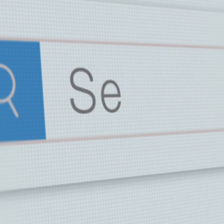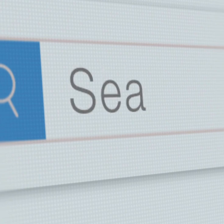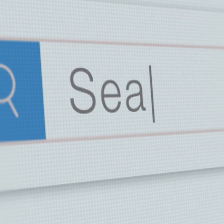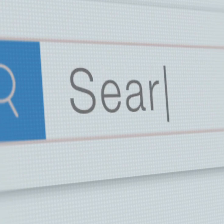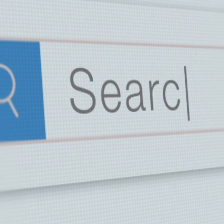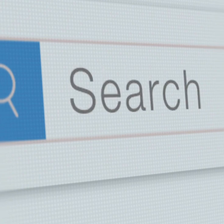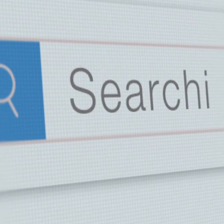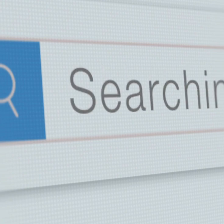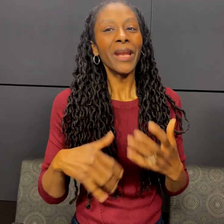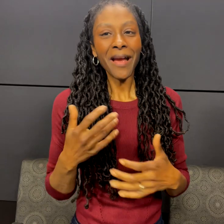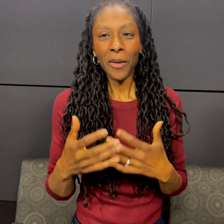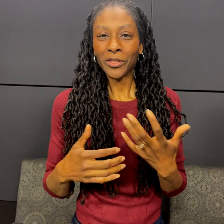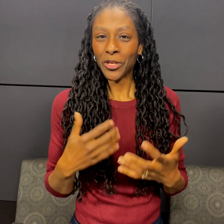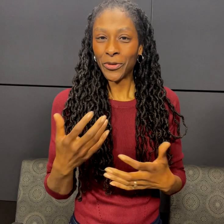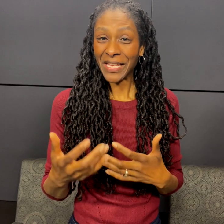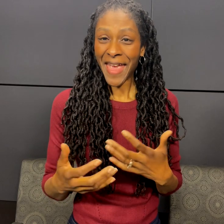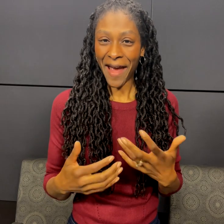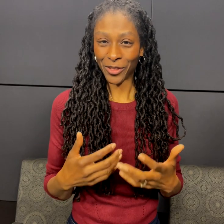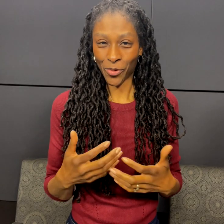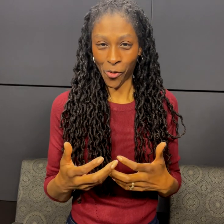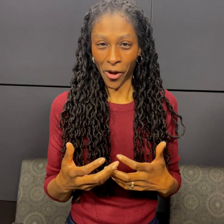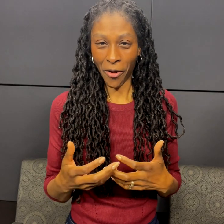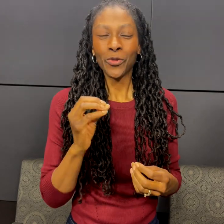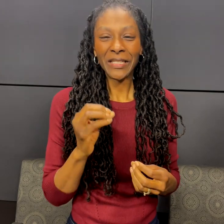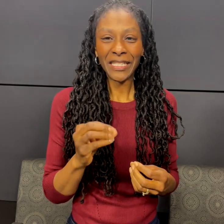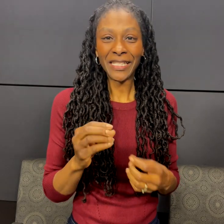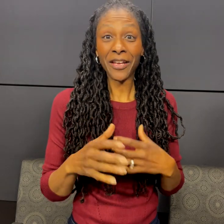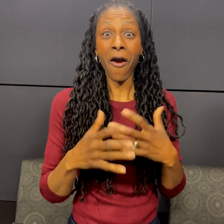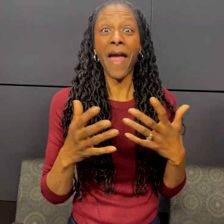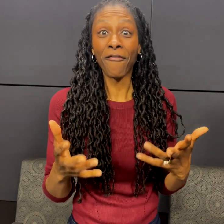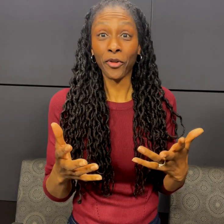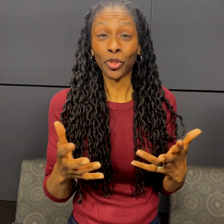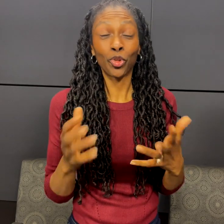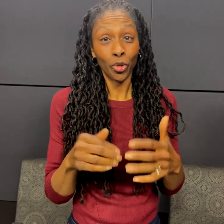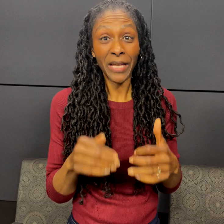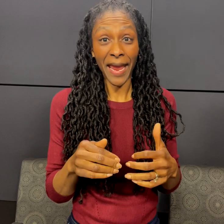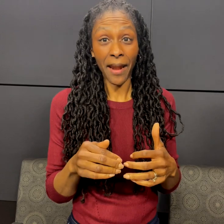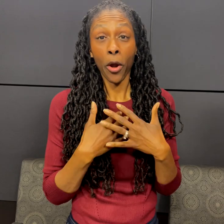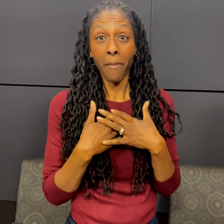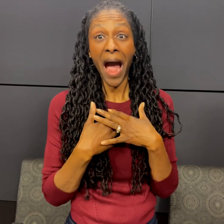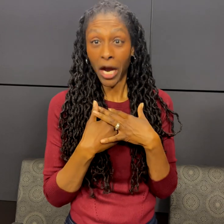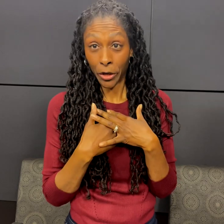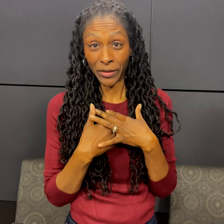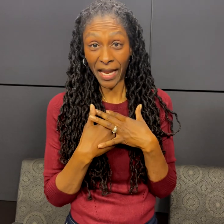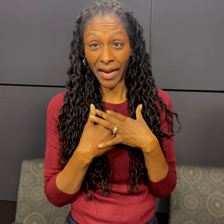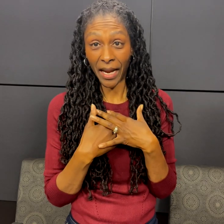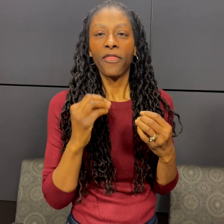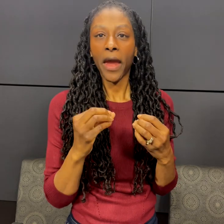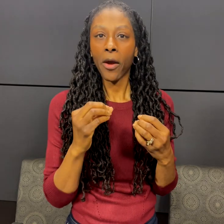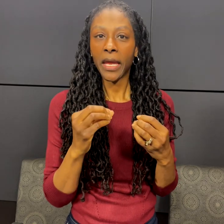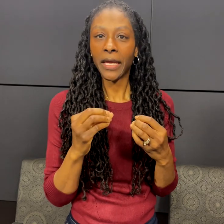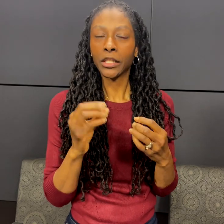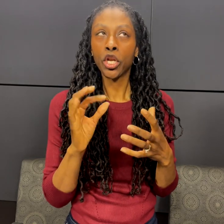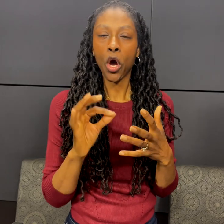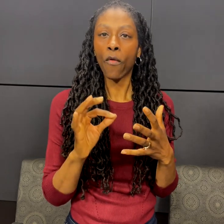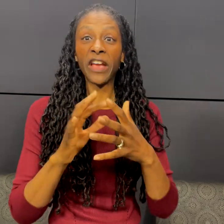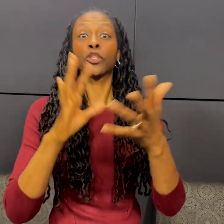reduce belly fat. When it comes to using castor oil to assist in our efforts to date, per my understanding, there is no fixed